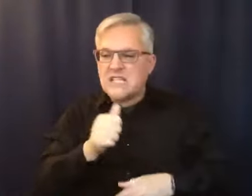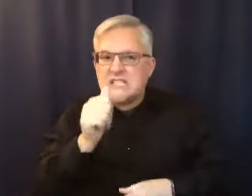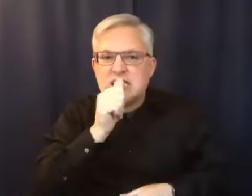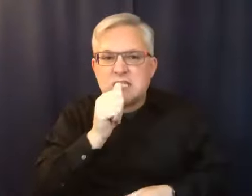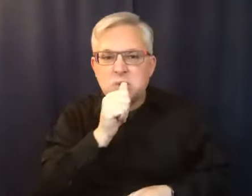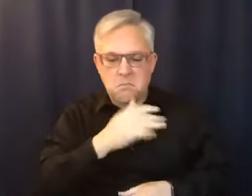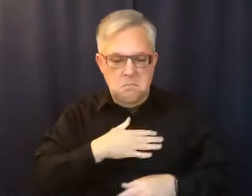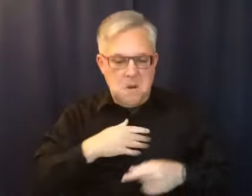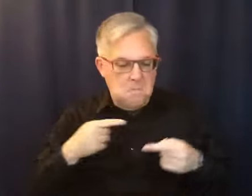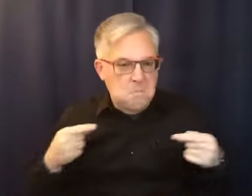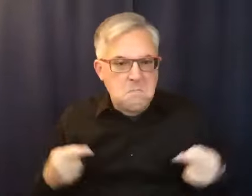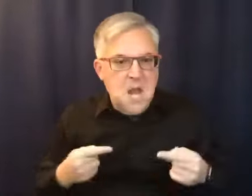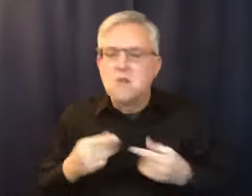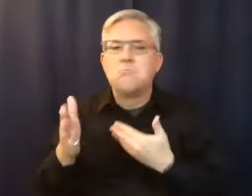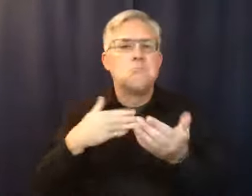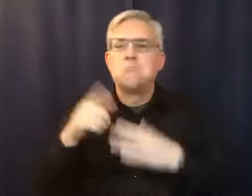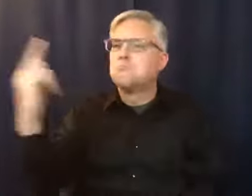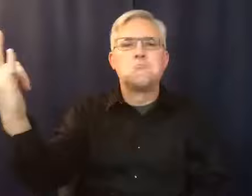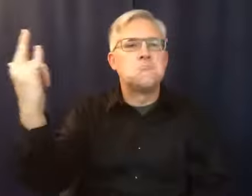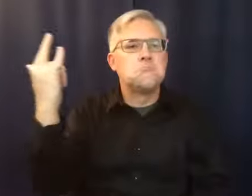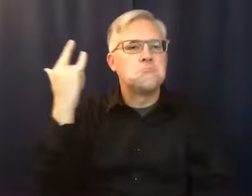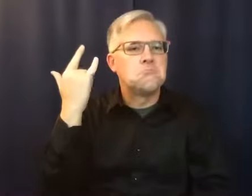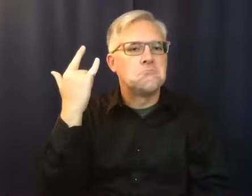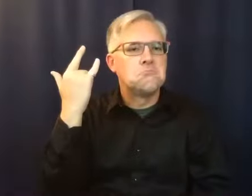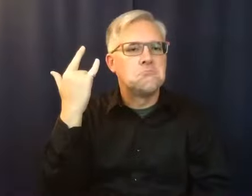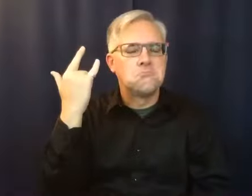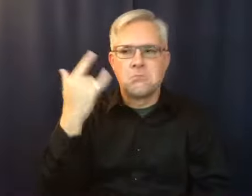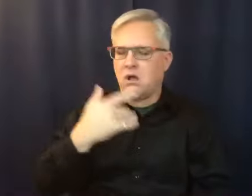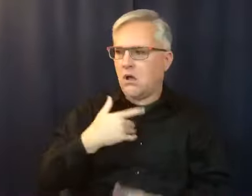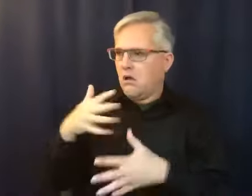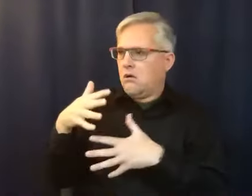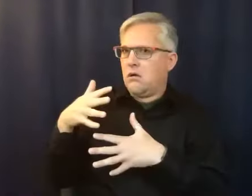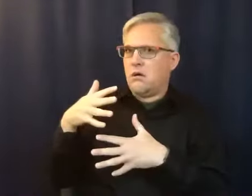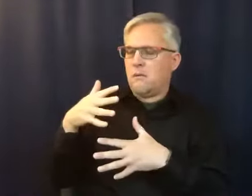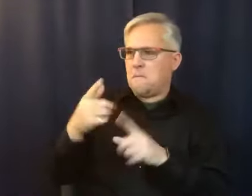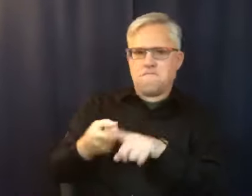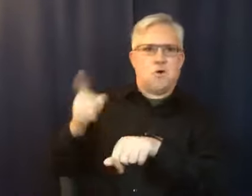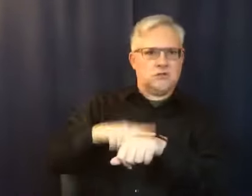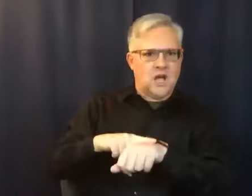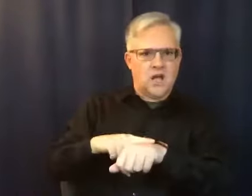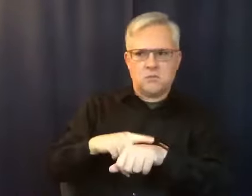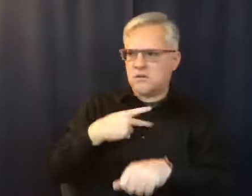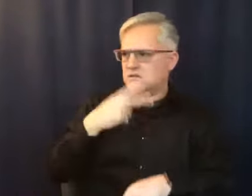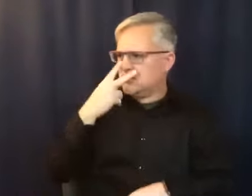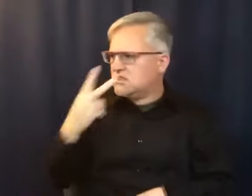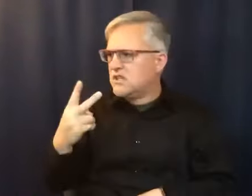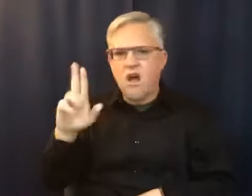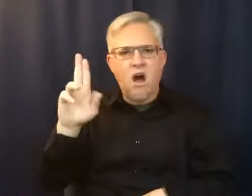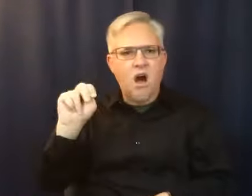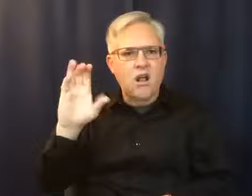loved me. I never had that experience. I never had unconditional love before. I was a disappointment to my parents. I'd had a child out of wedlock